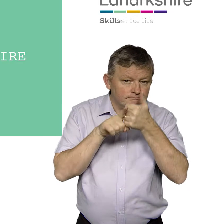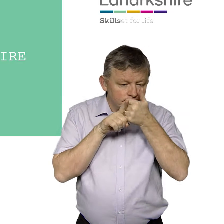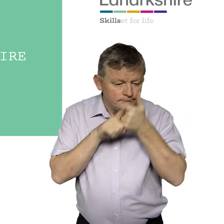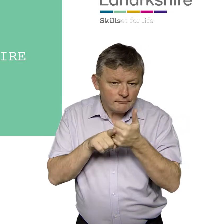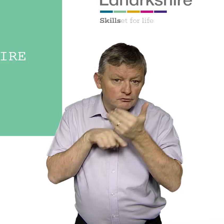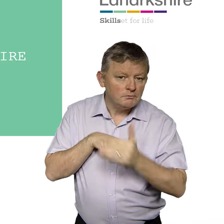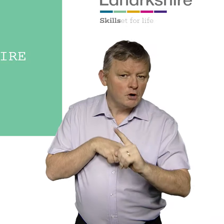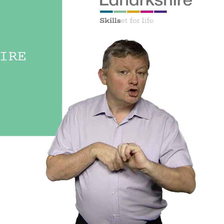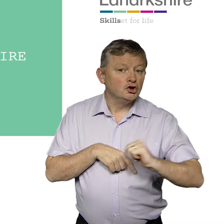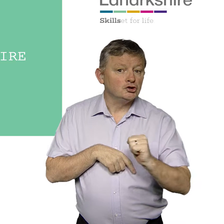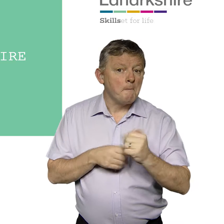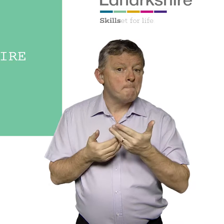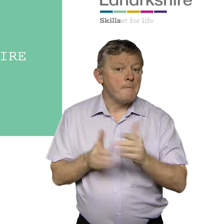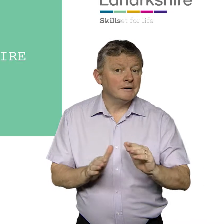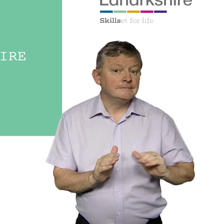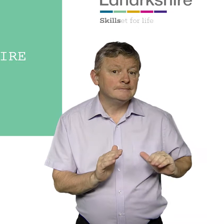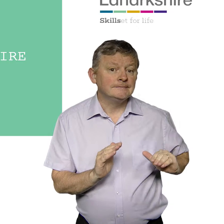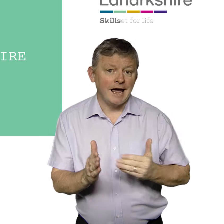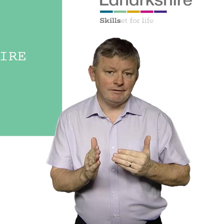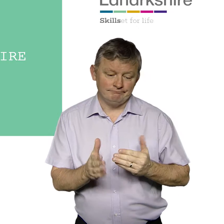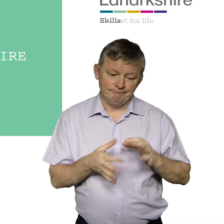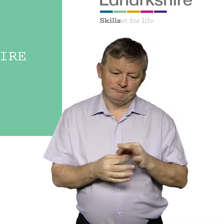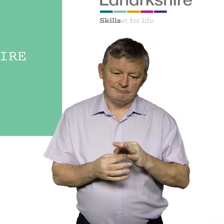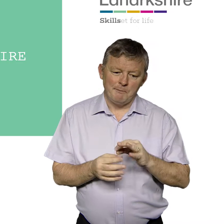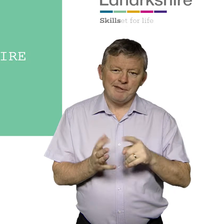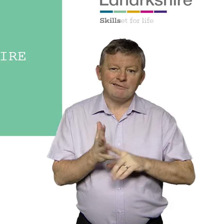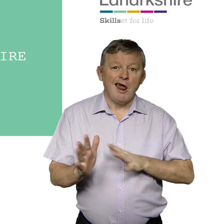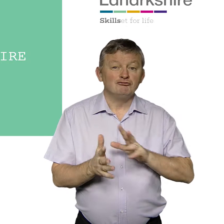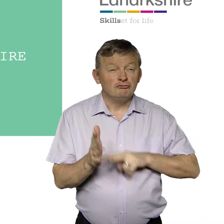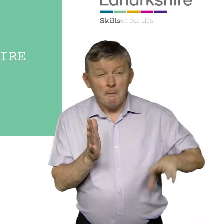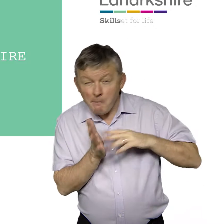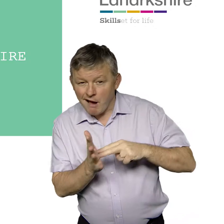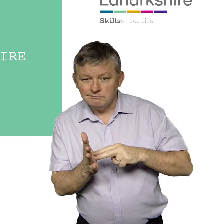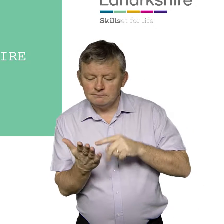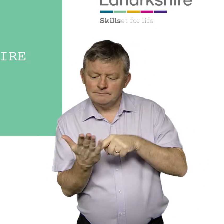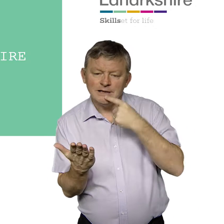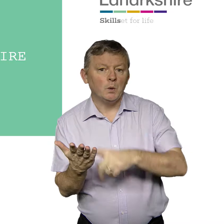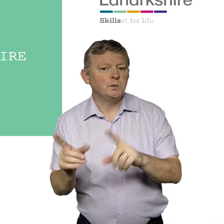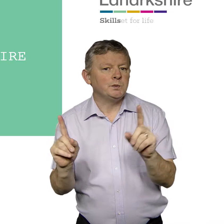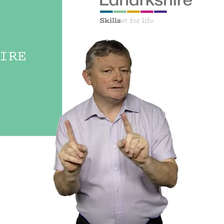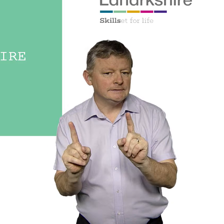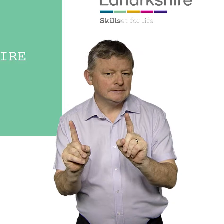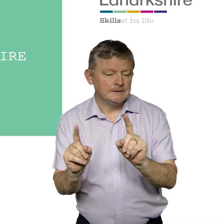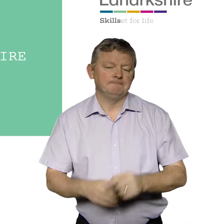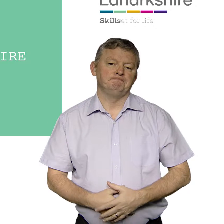We share the long-term goal for all Scottish public services set out in the BSL National Plan, which is